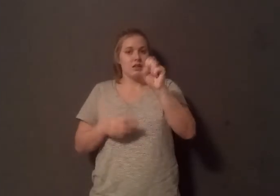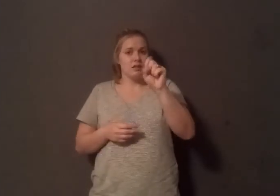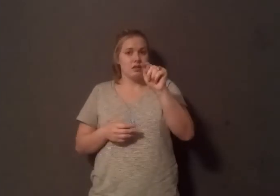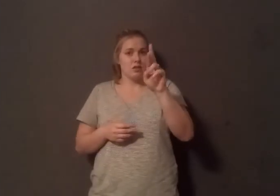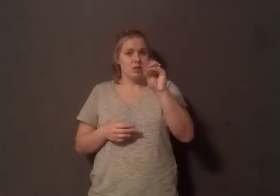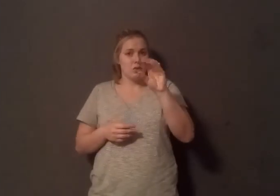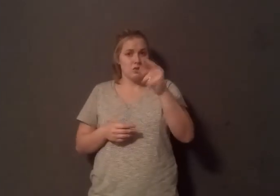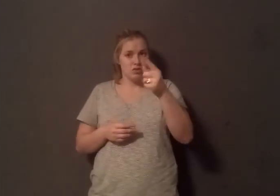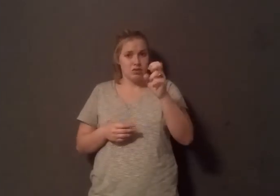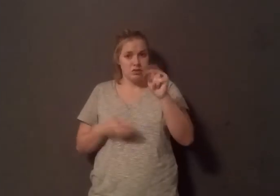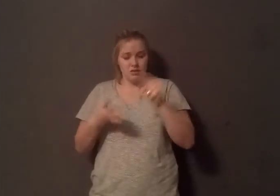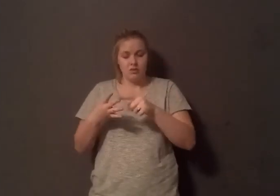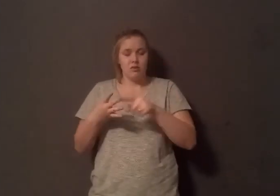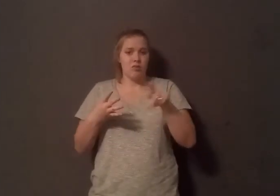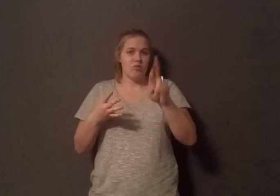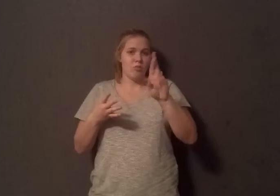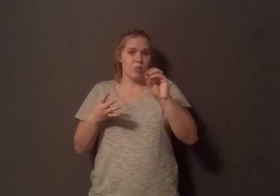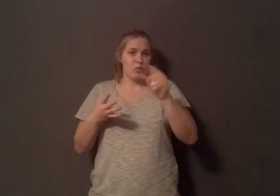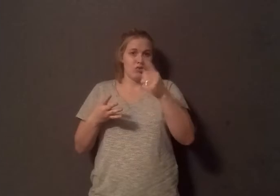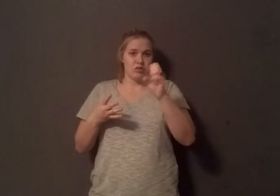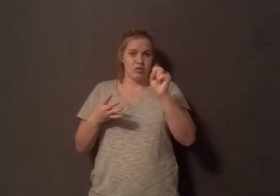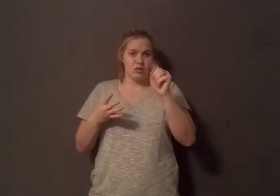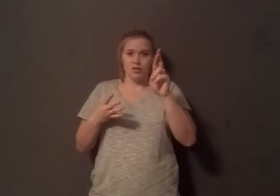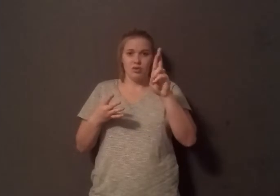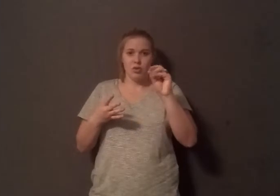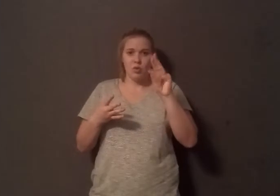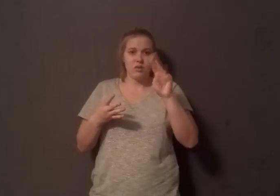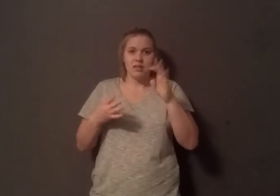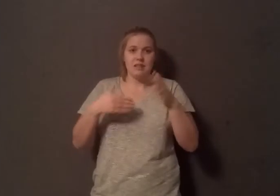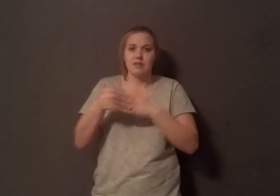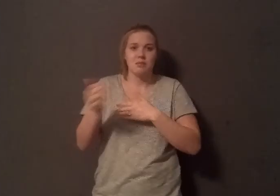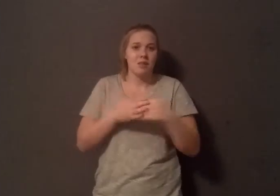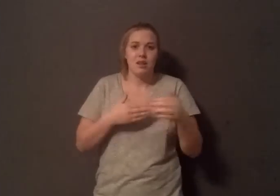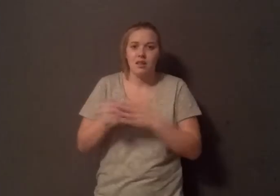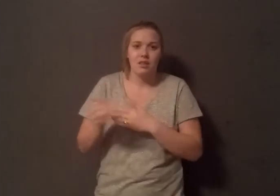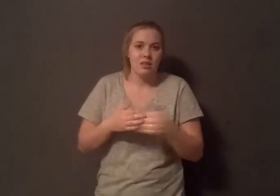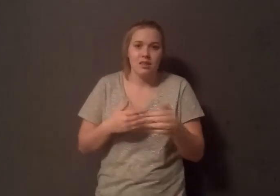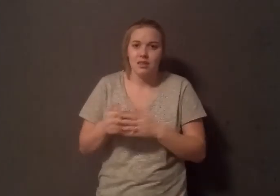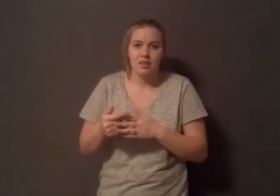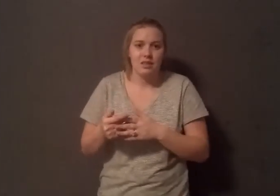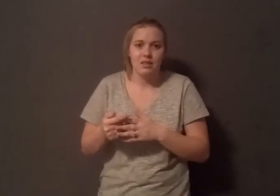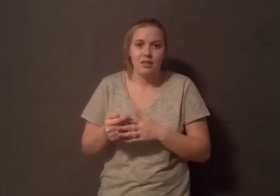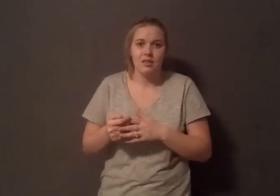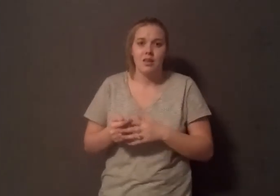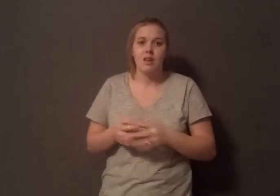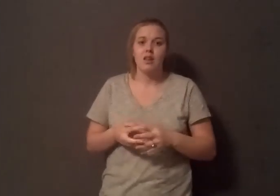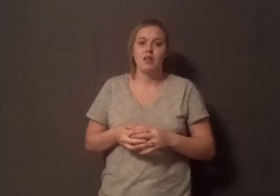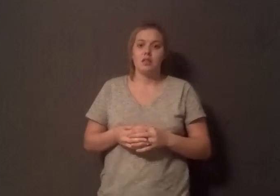matter if it's conventional milk, it doesn't matter if it's organic milk. Milk without hormones, it's an oxymoron. Organic dairy has just as